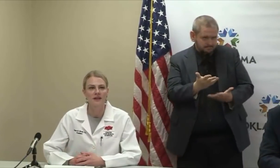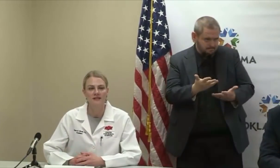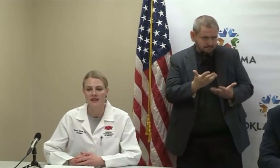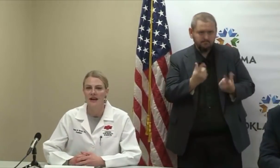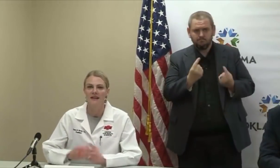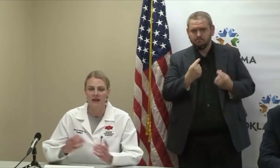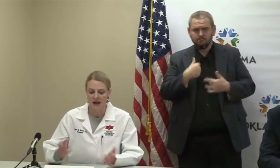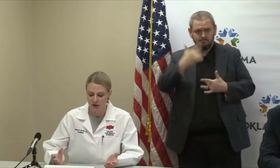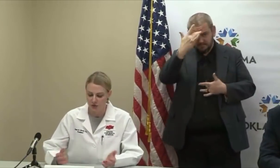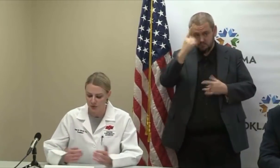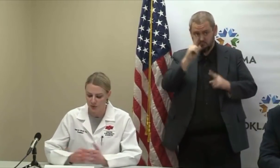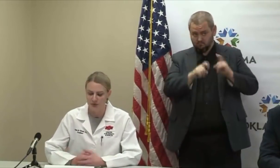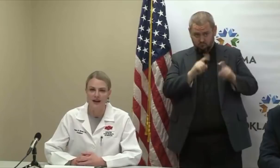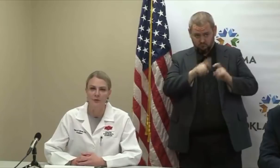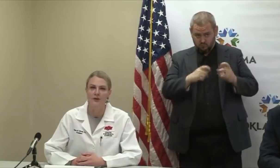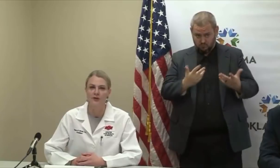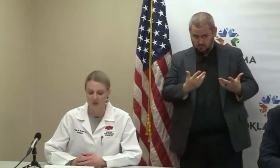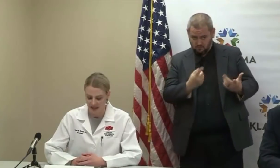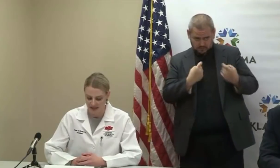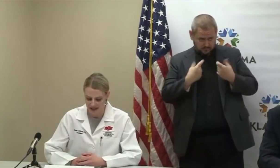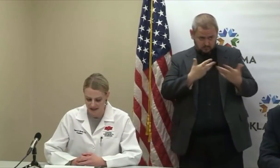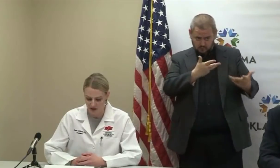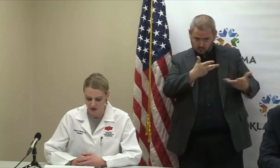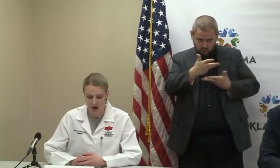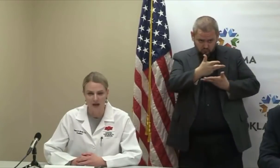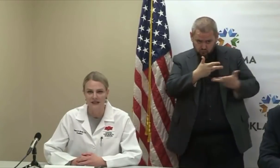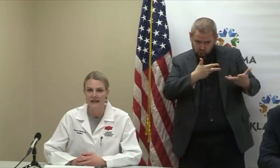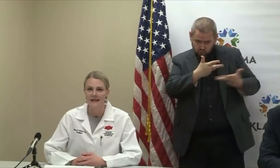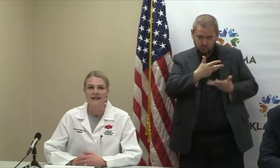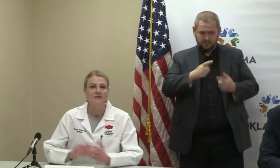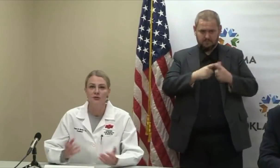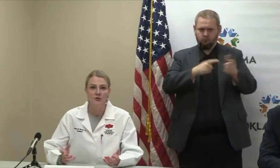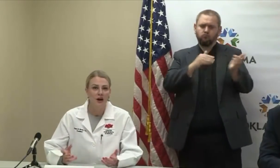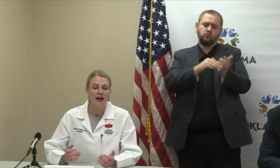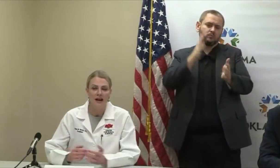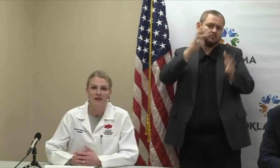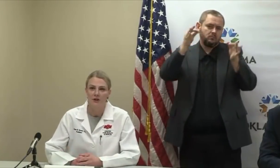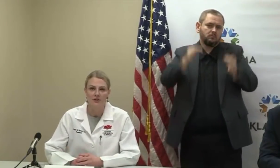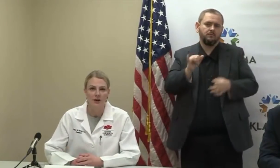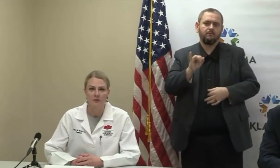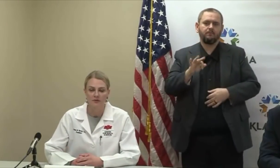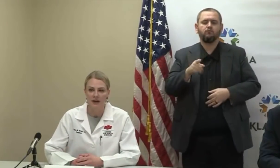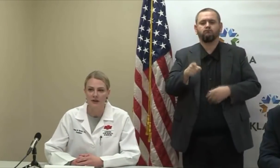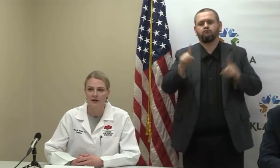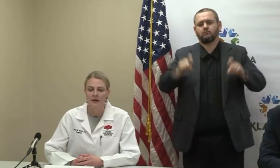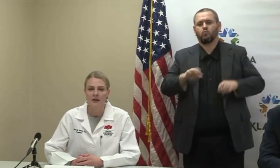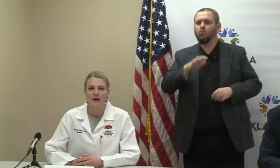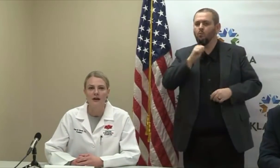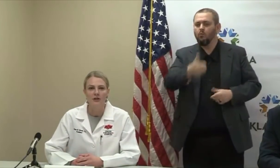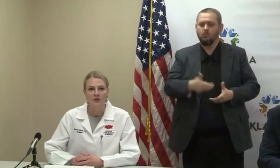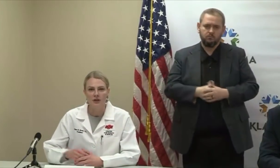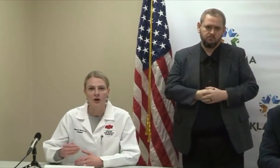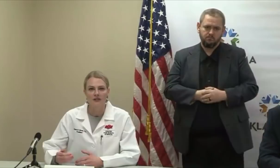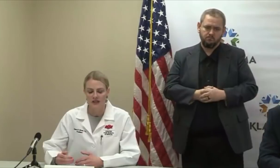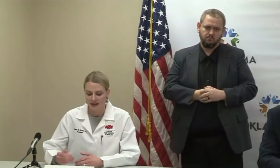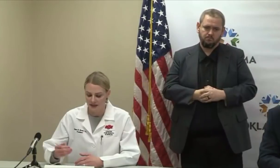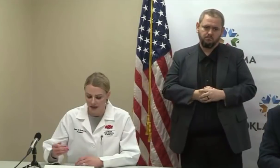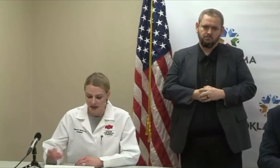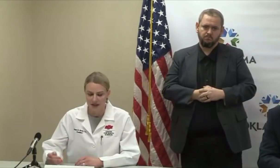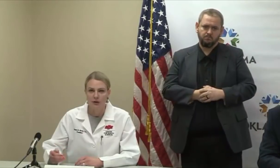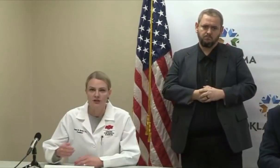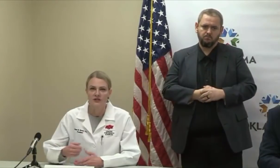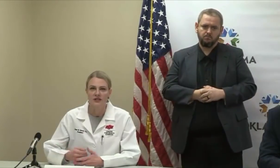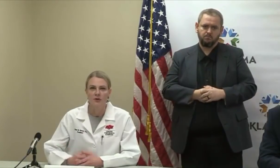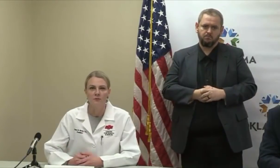process and guide you through that, whether you need testing or not. If you do not have a health care provider, you can contact